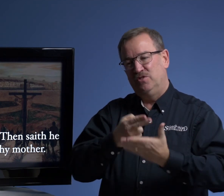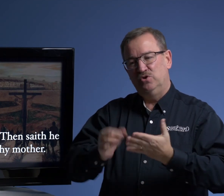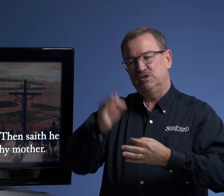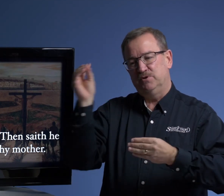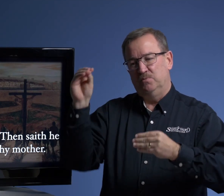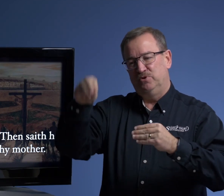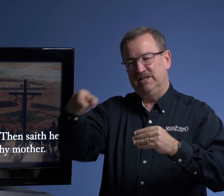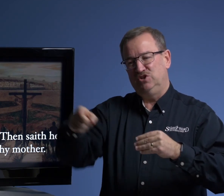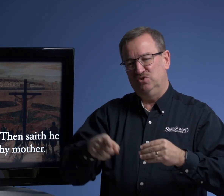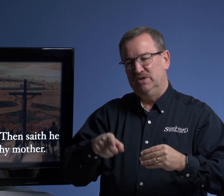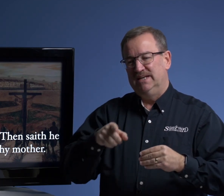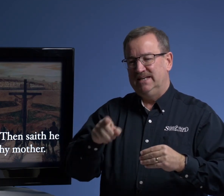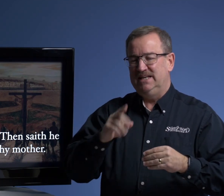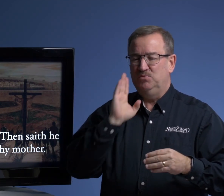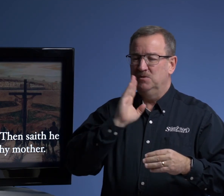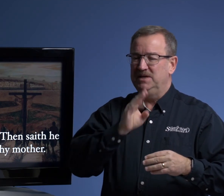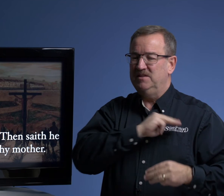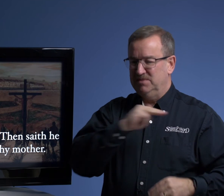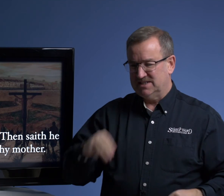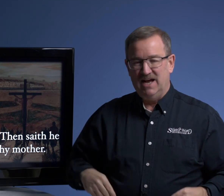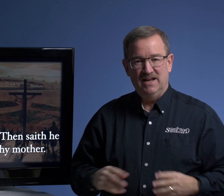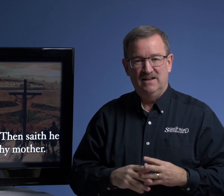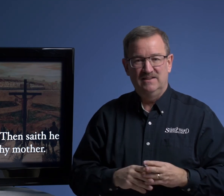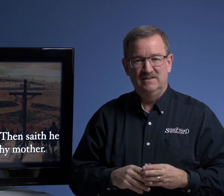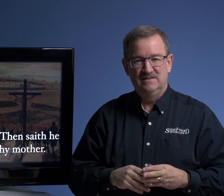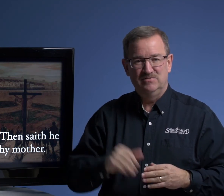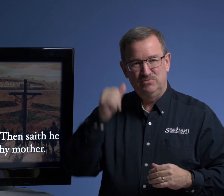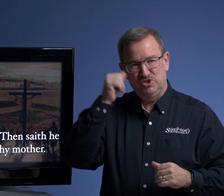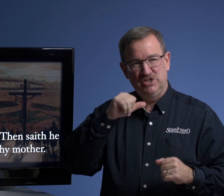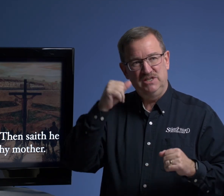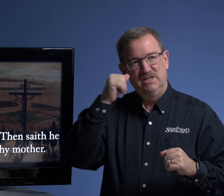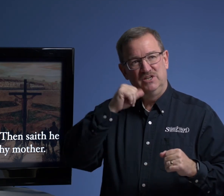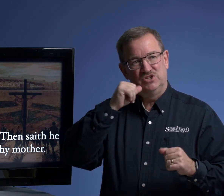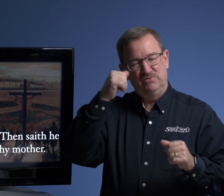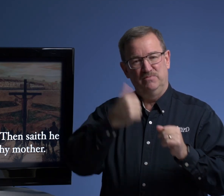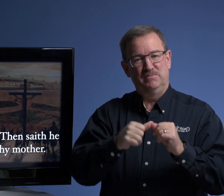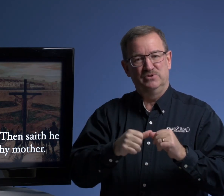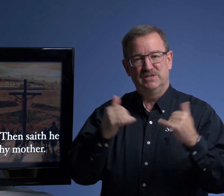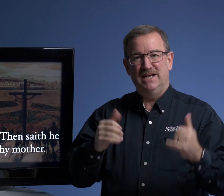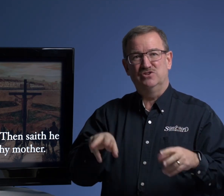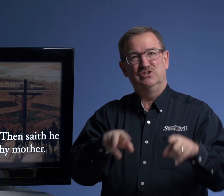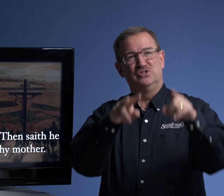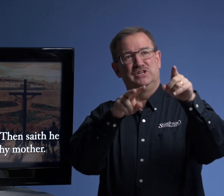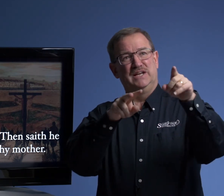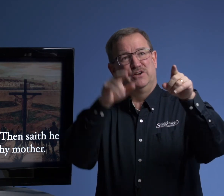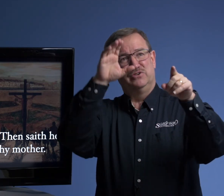The Holy Spirit will put in you. He will be Messiah. She, she remembers. Now she's looking at her